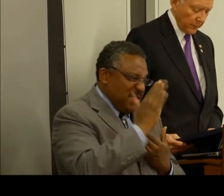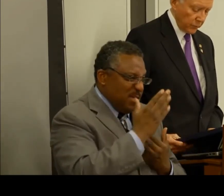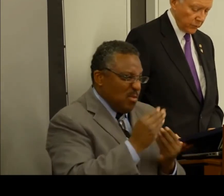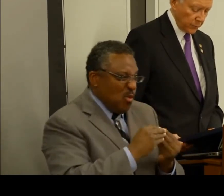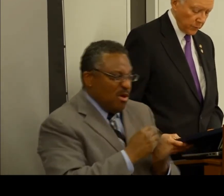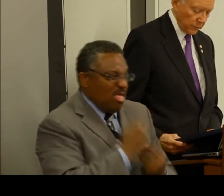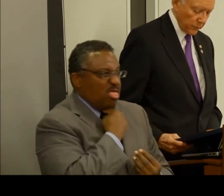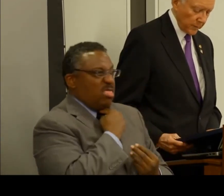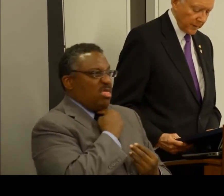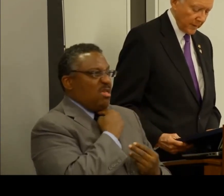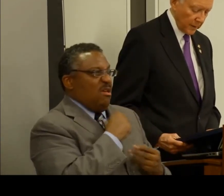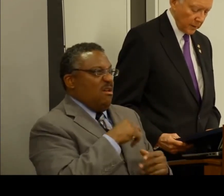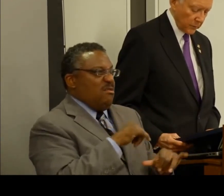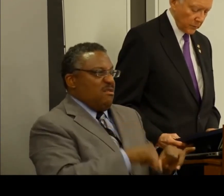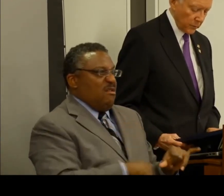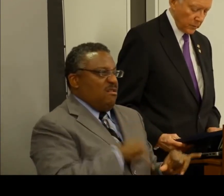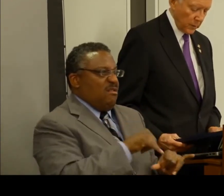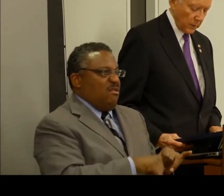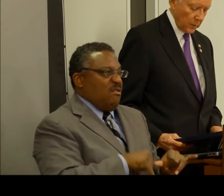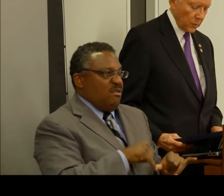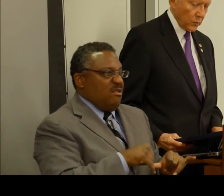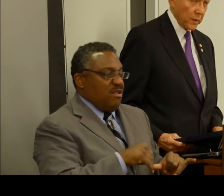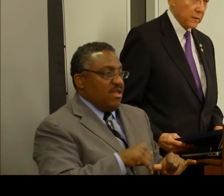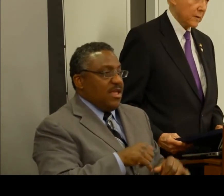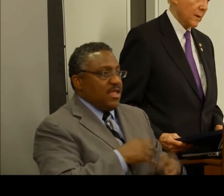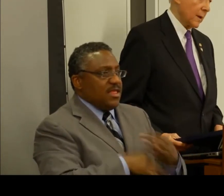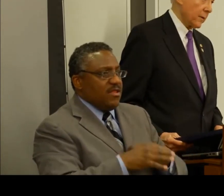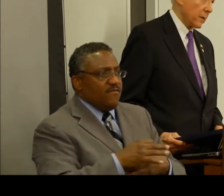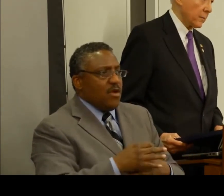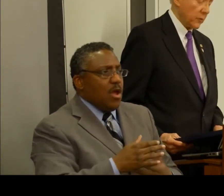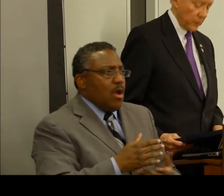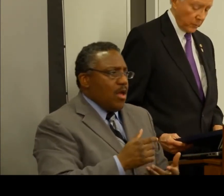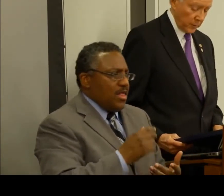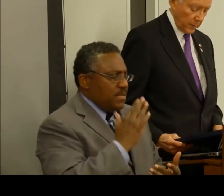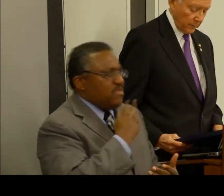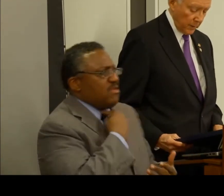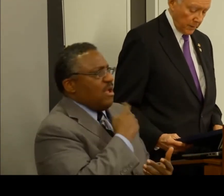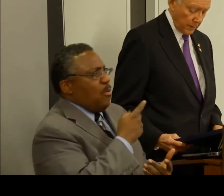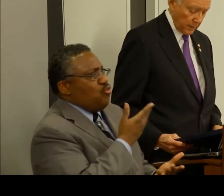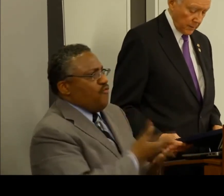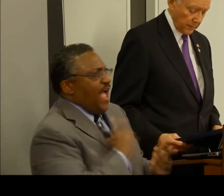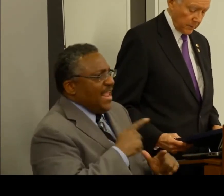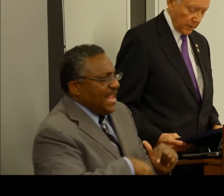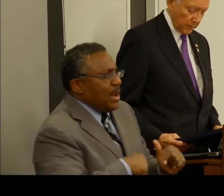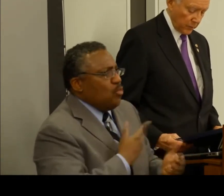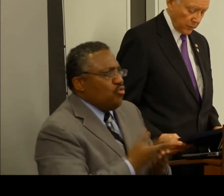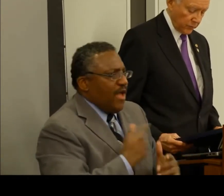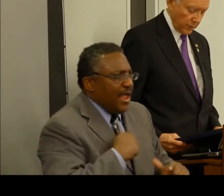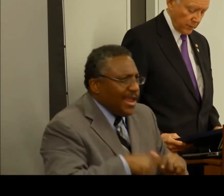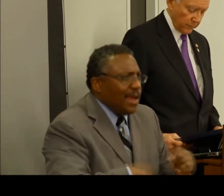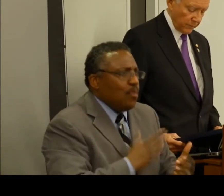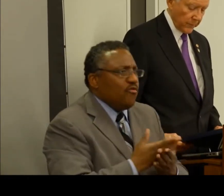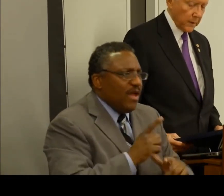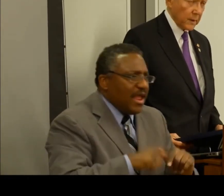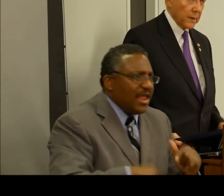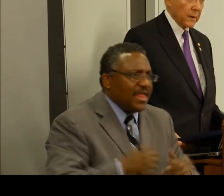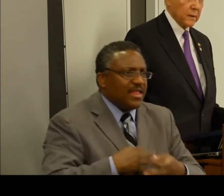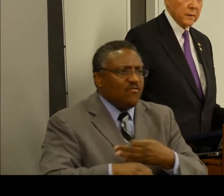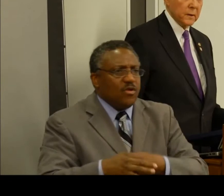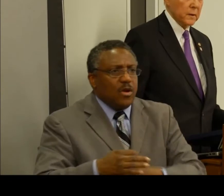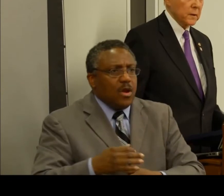beneficiaries prove what they cannot do rather than allowing them to see what they may be able to achieve.